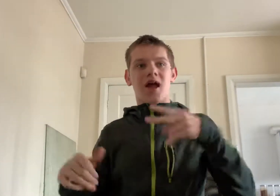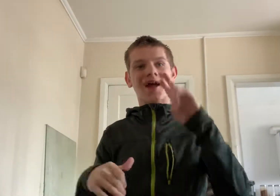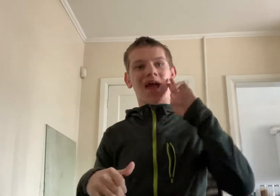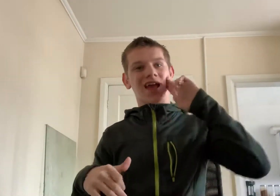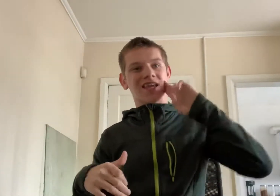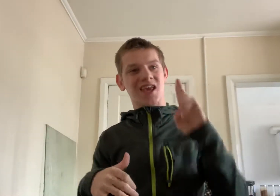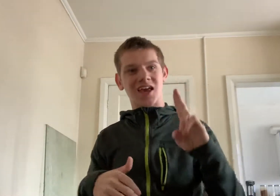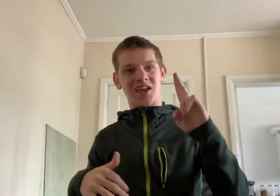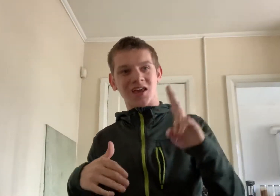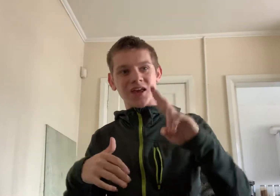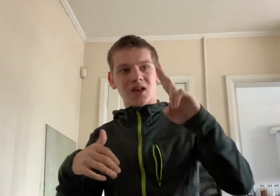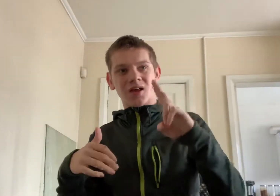ever see.